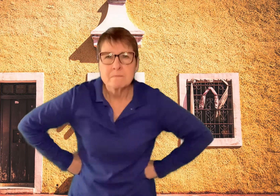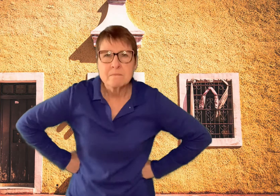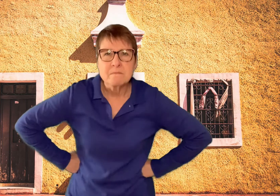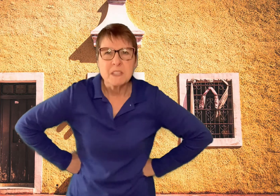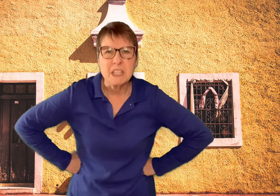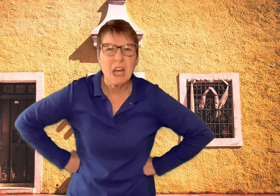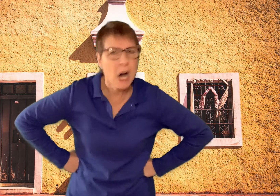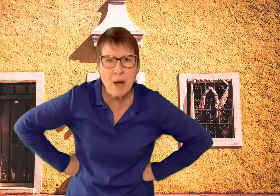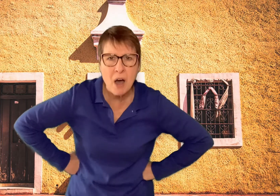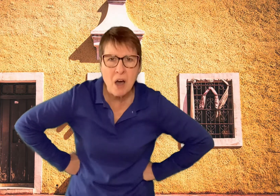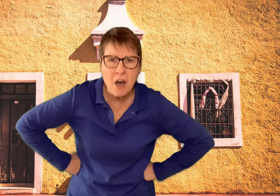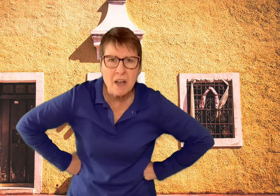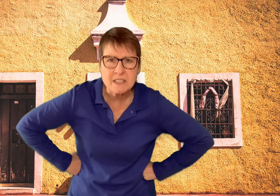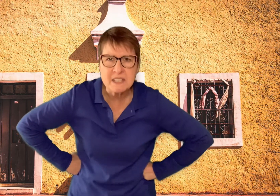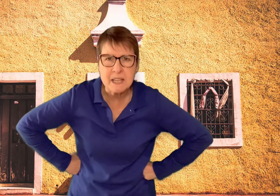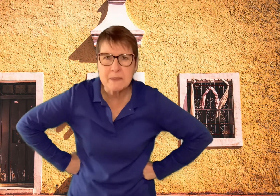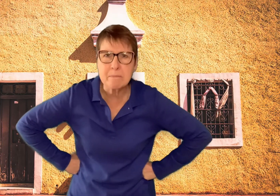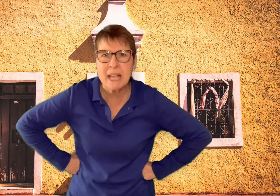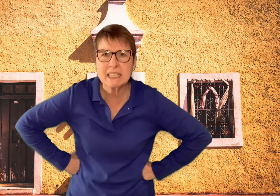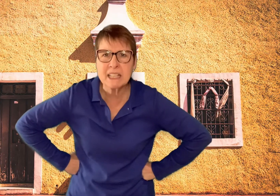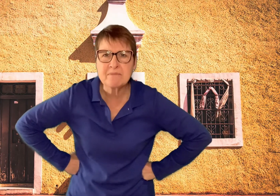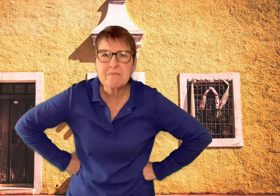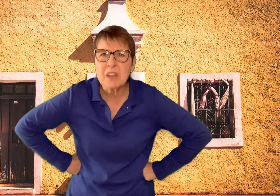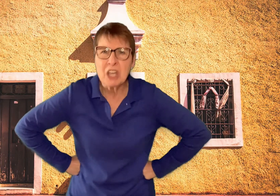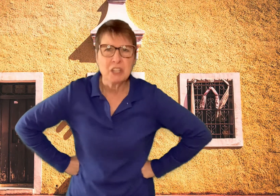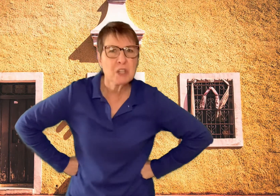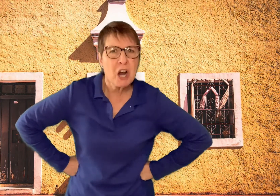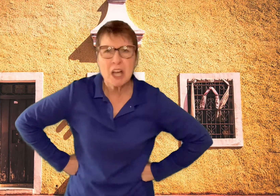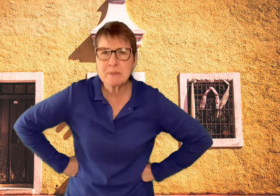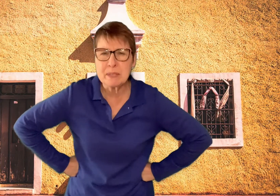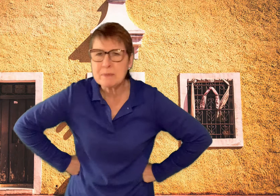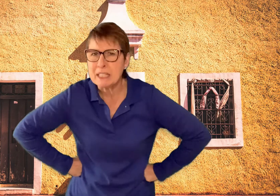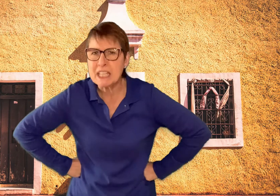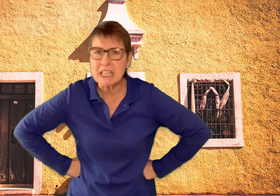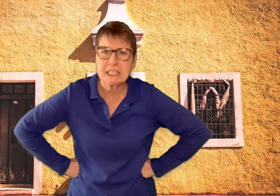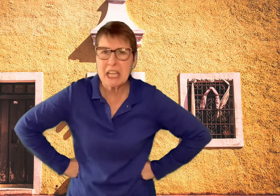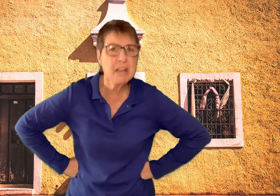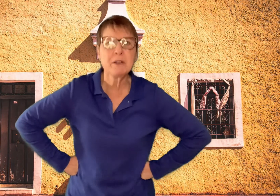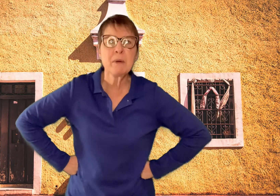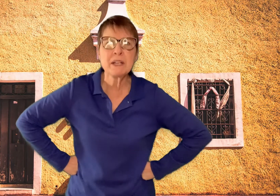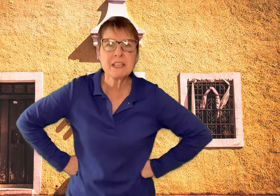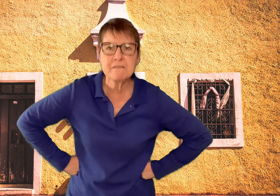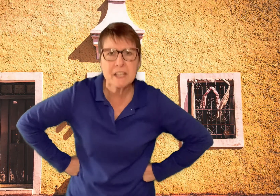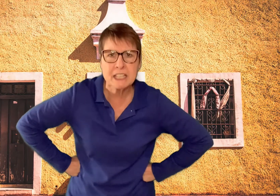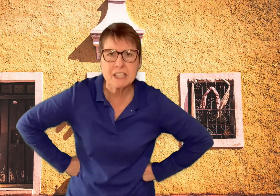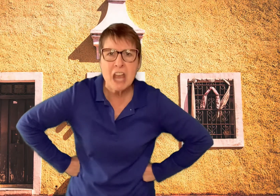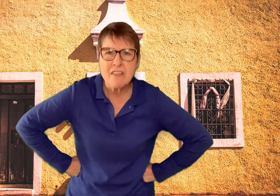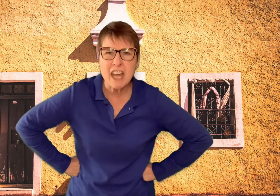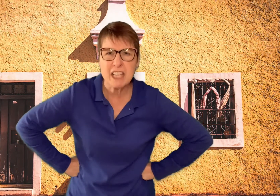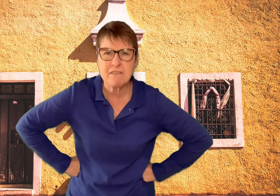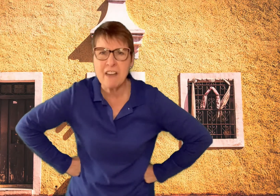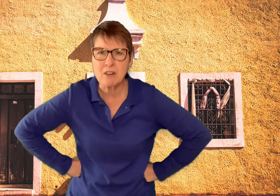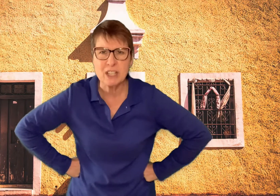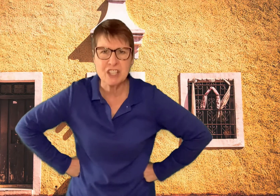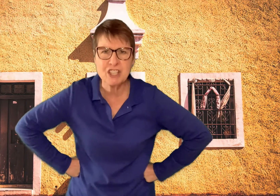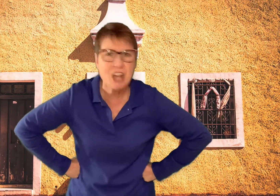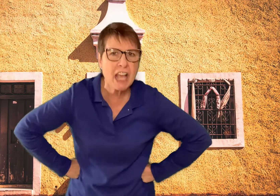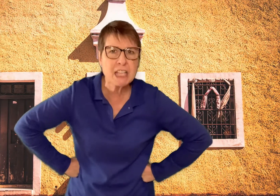Come on, said the bandit. Your husband's been telling everyone in the village that he found a giant